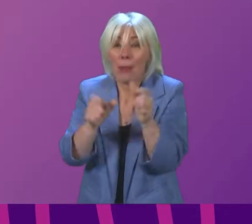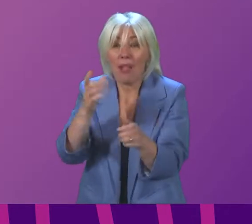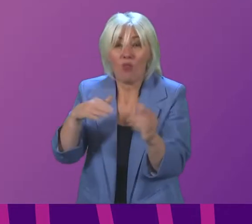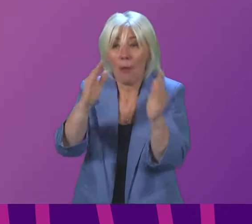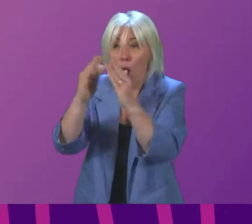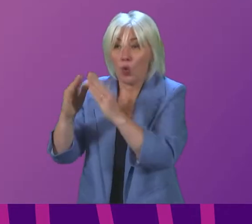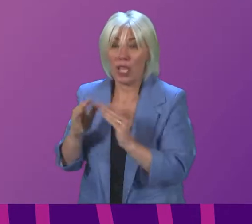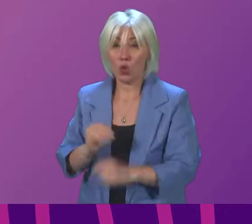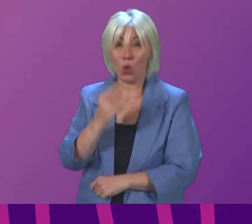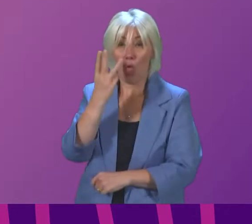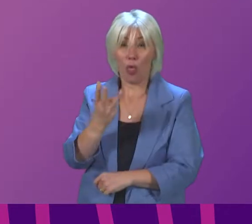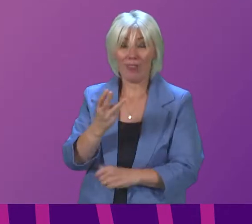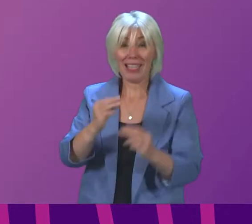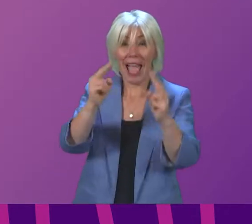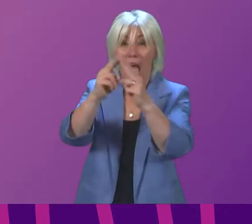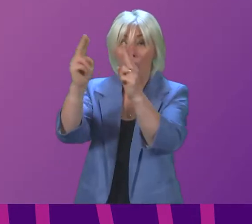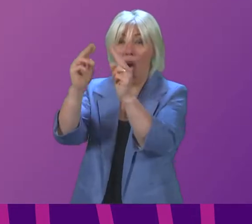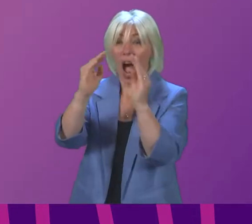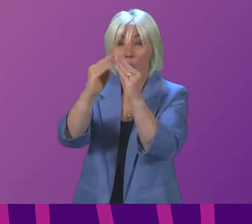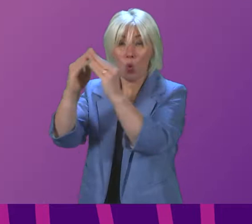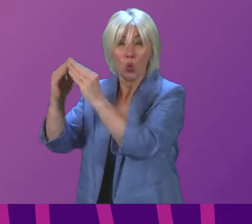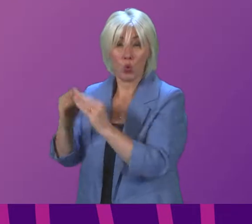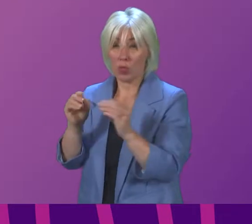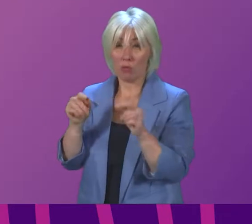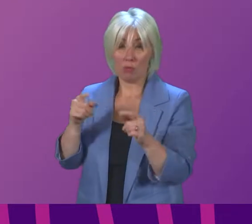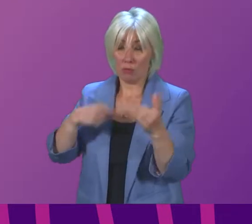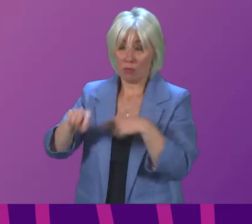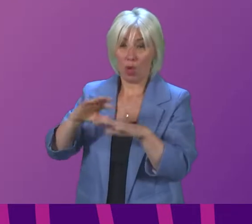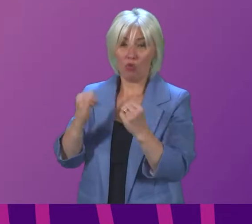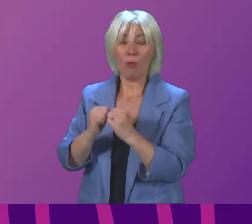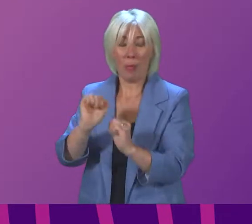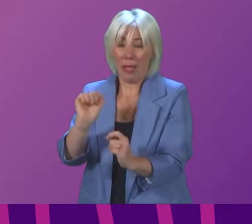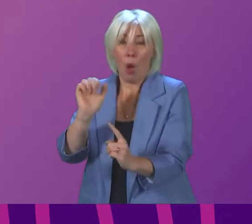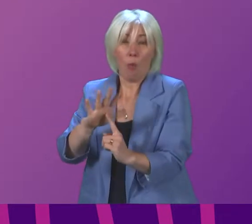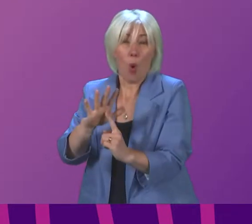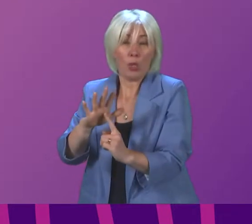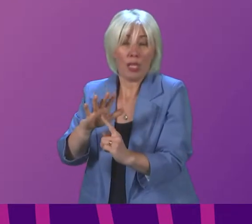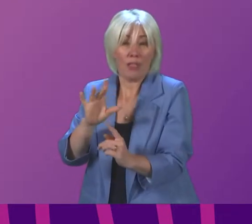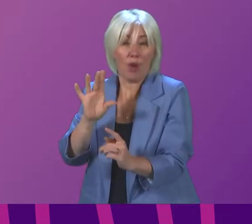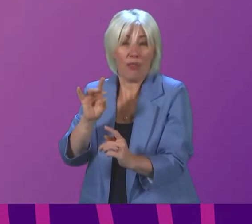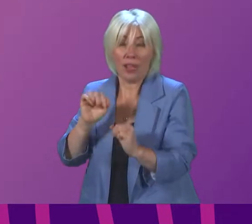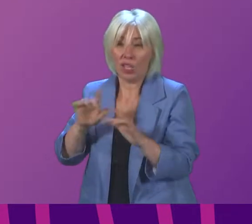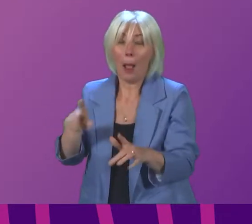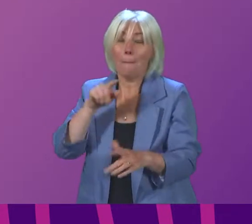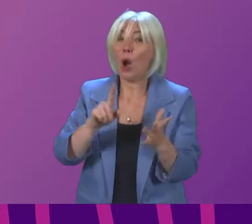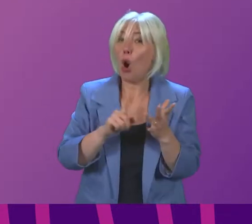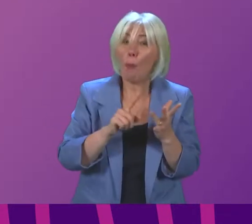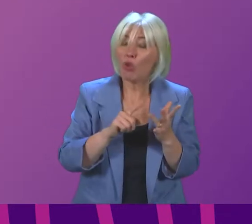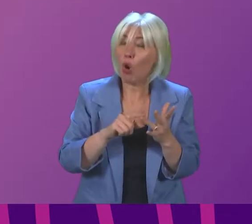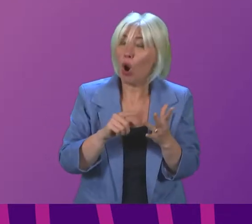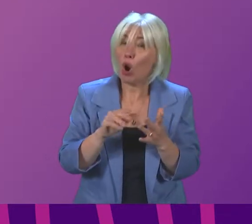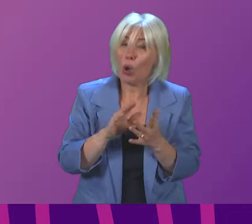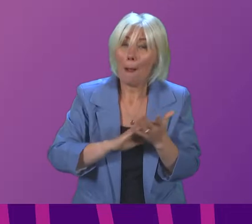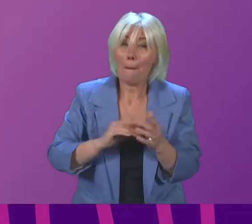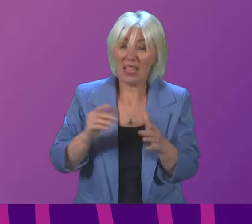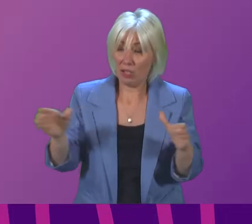and I am trying to explain why that is important that kind of thing has always been important with an infectious virus but the attack rate of Omicron means that